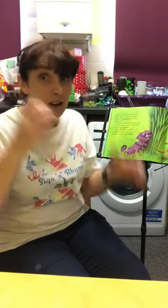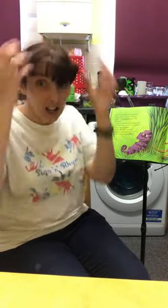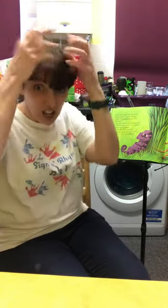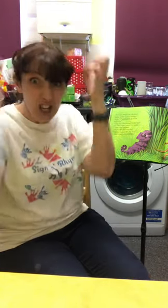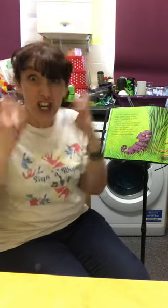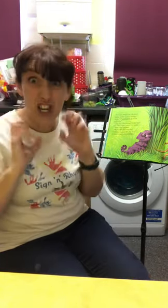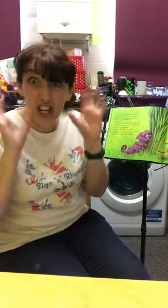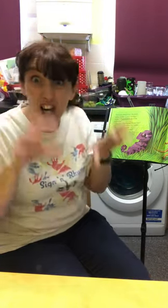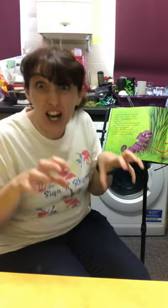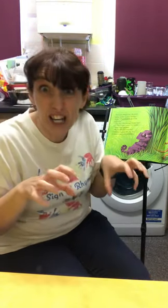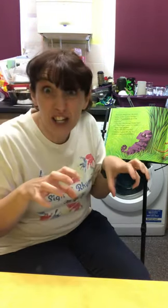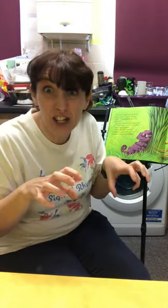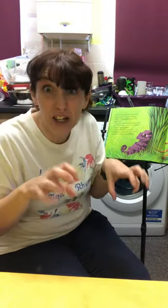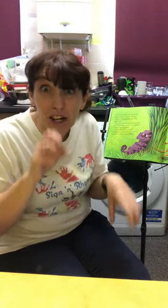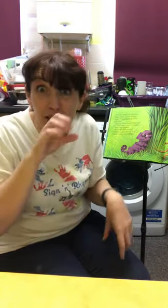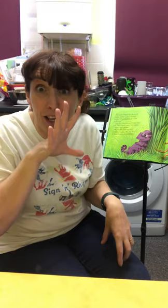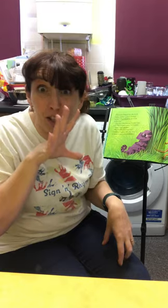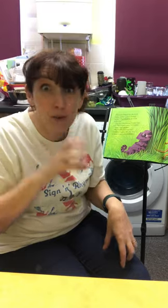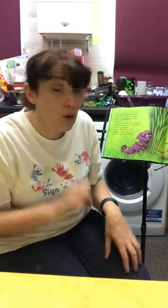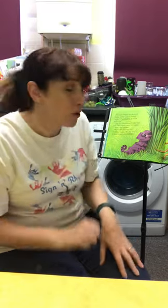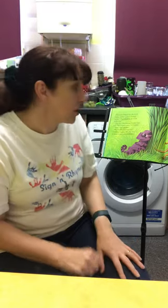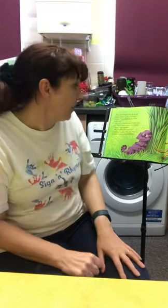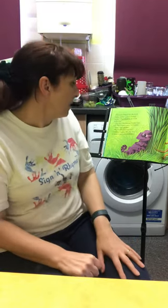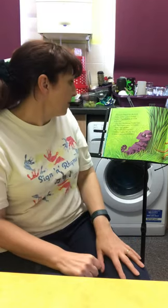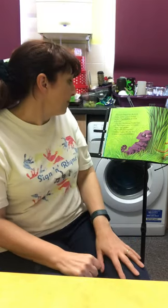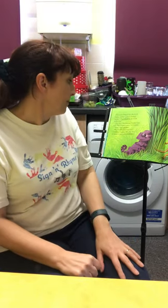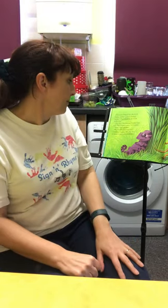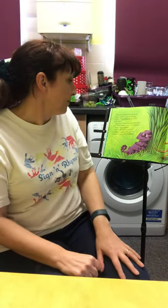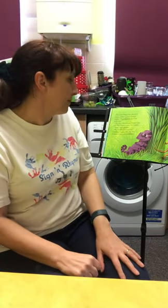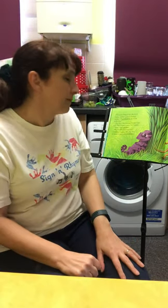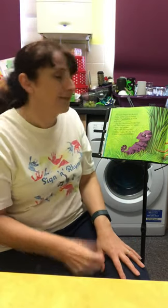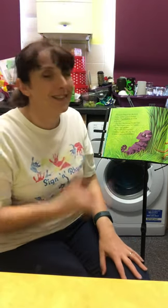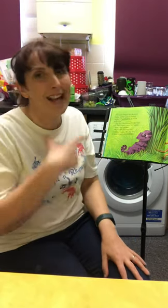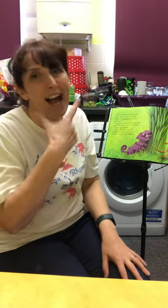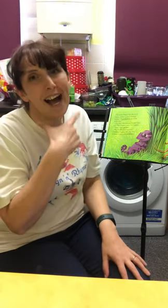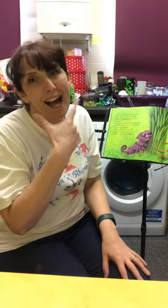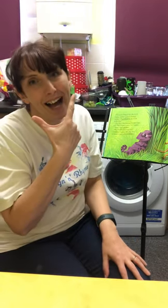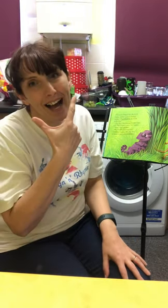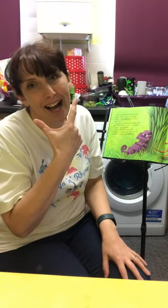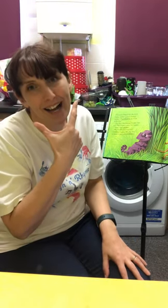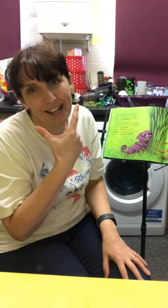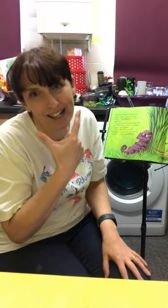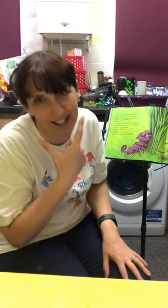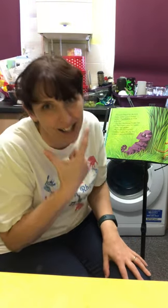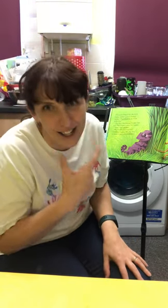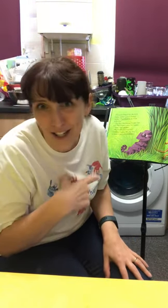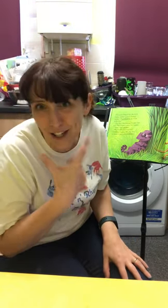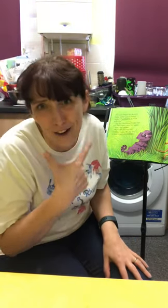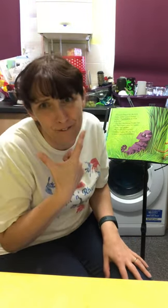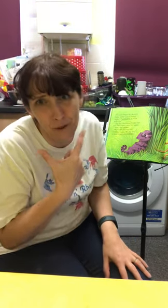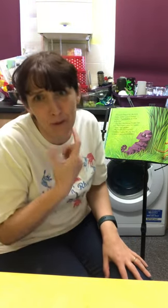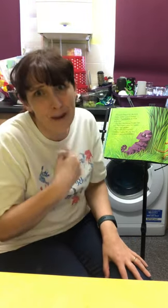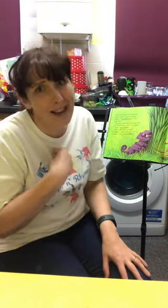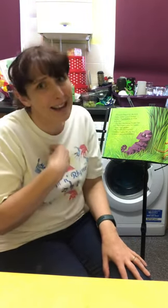Lion, they squawked. Ha ha, you don't fool me.